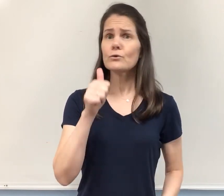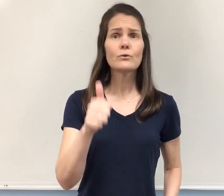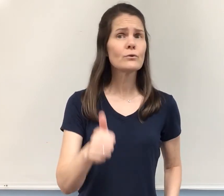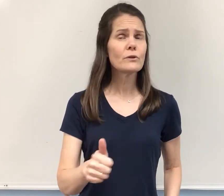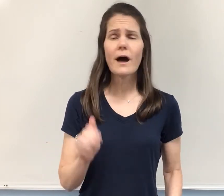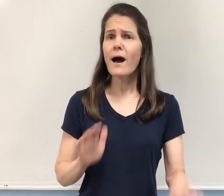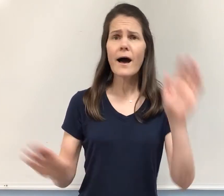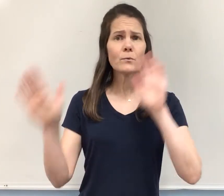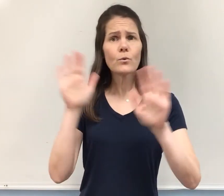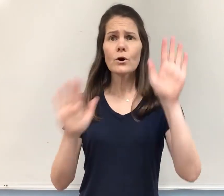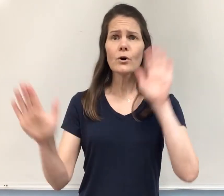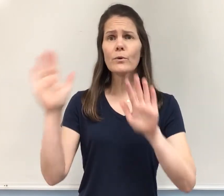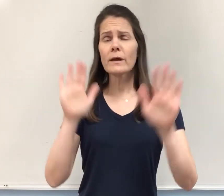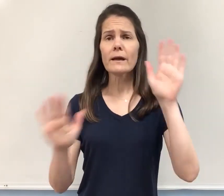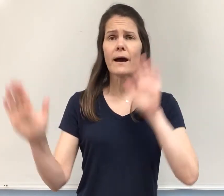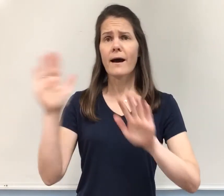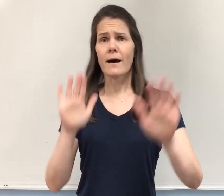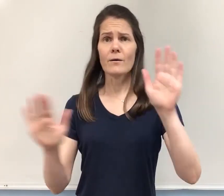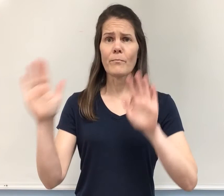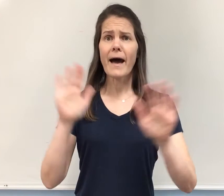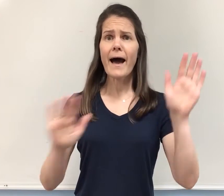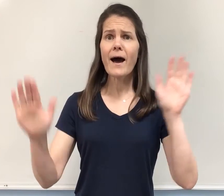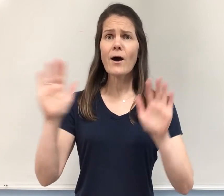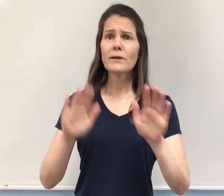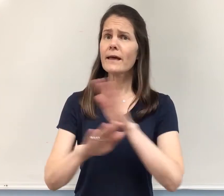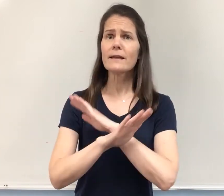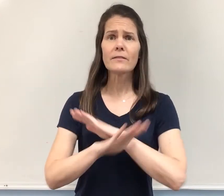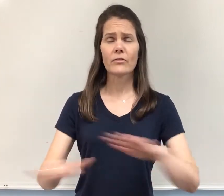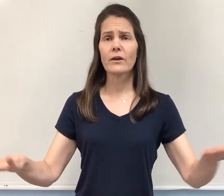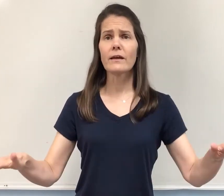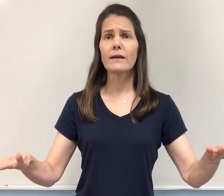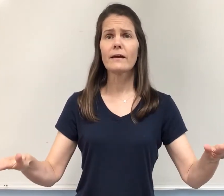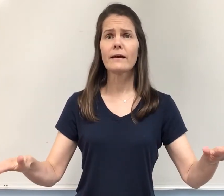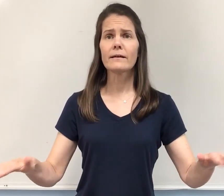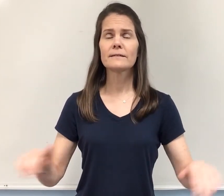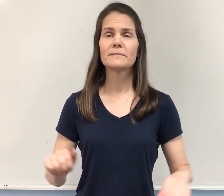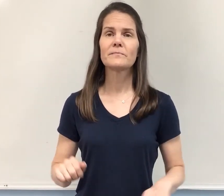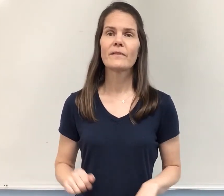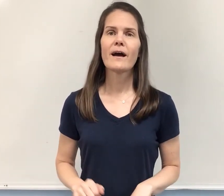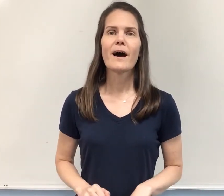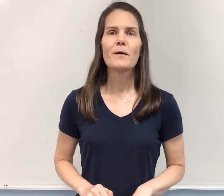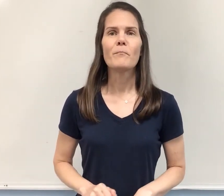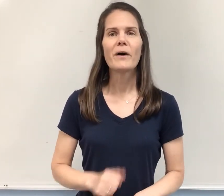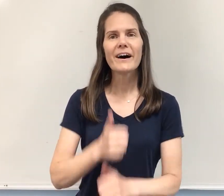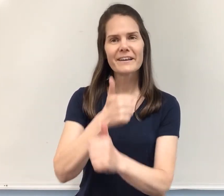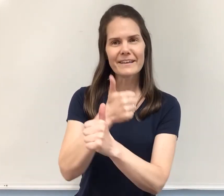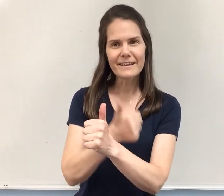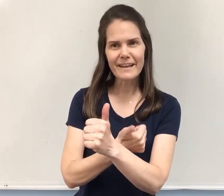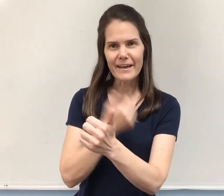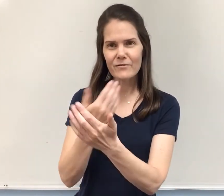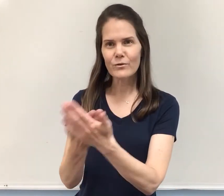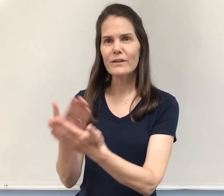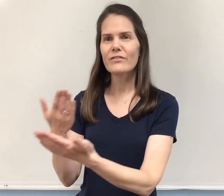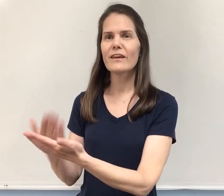not worry about anything. But in everything,